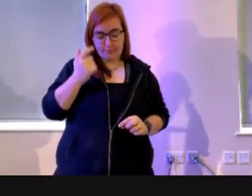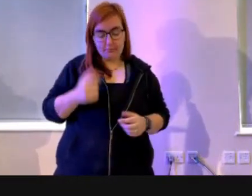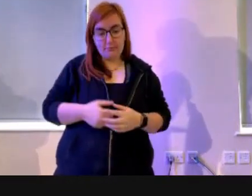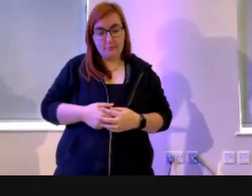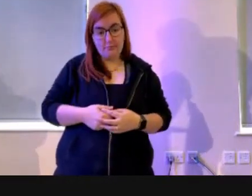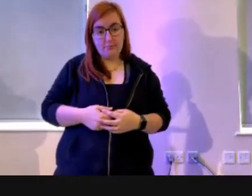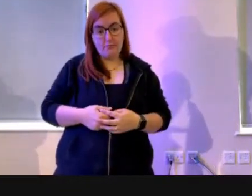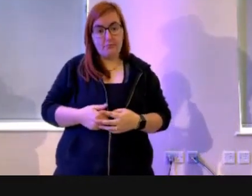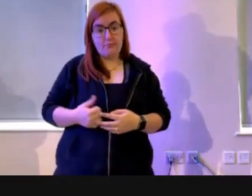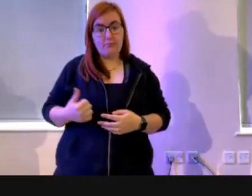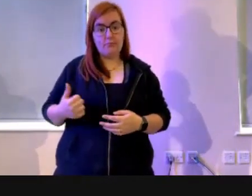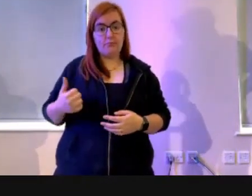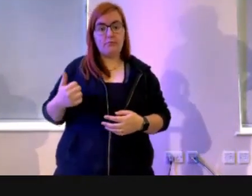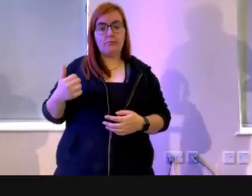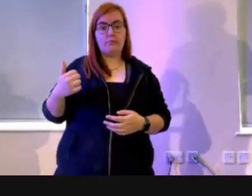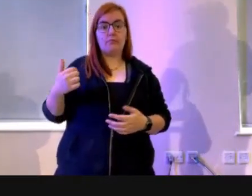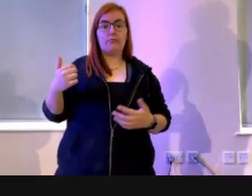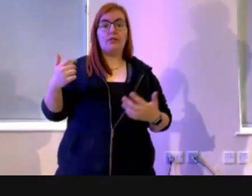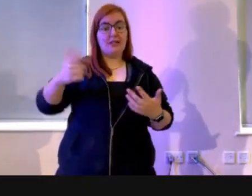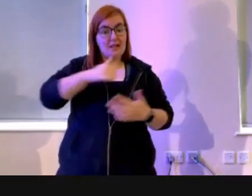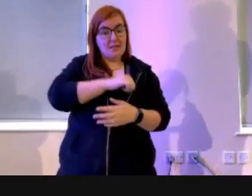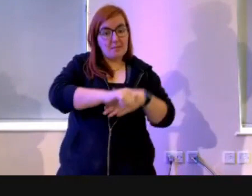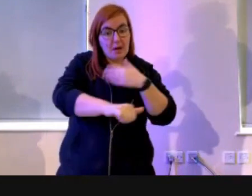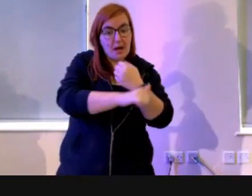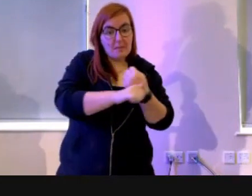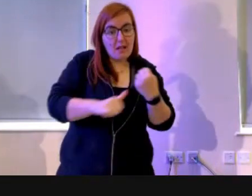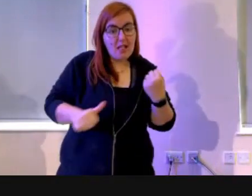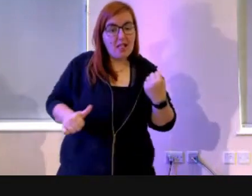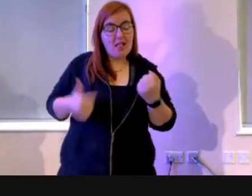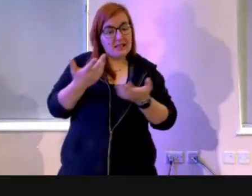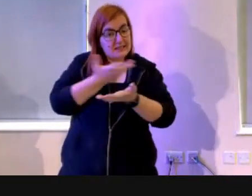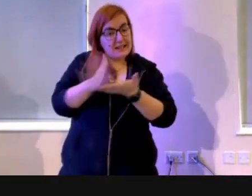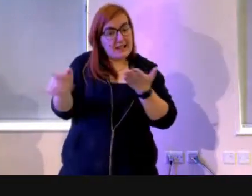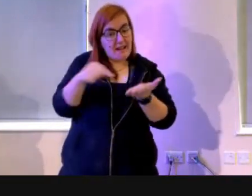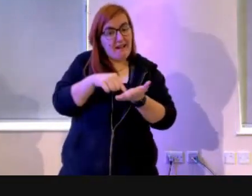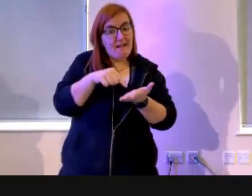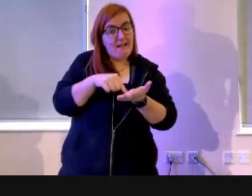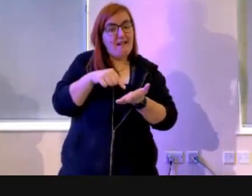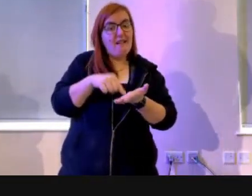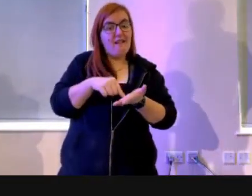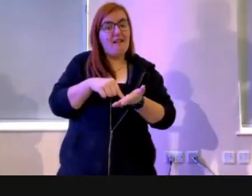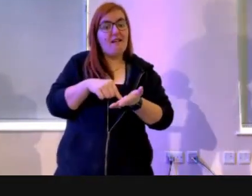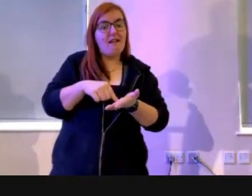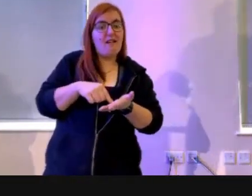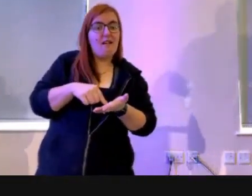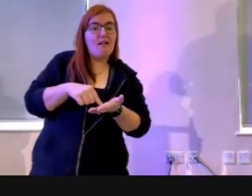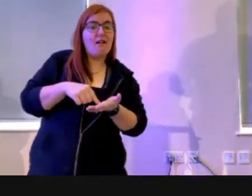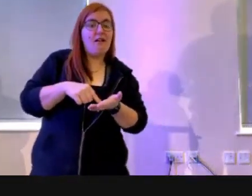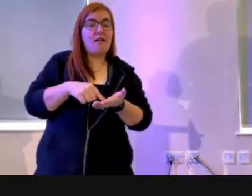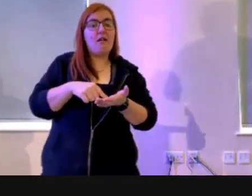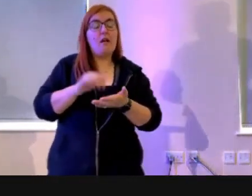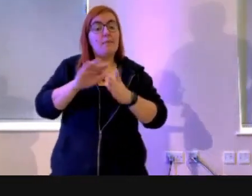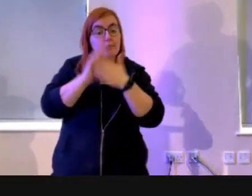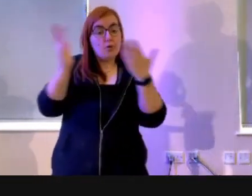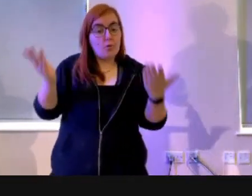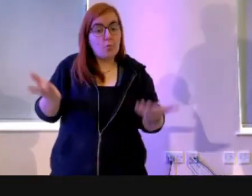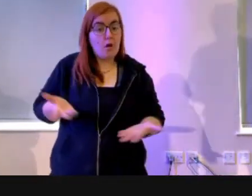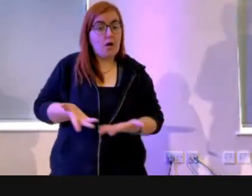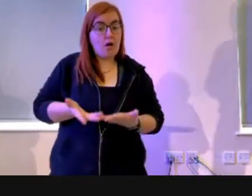You see, the Bible's pretty clear that the reason behind what we're